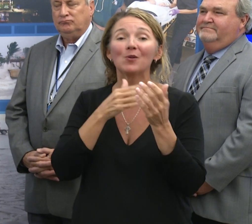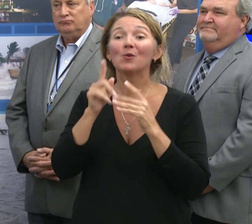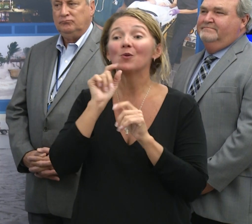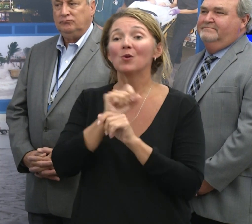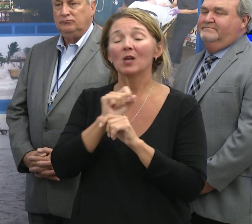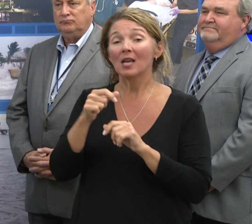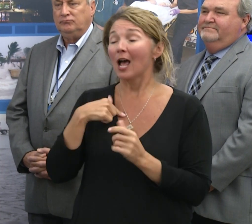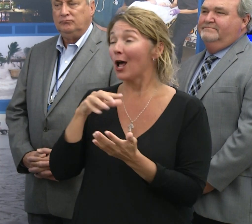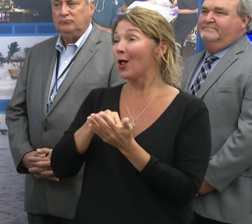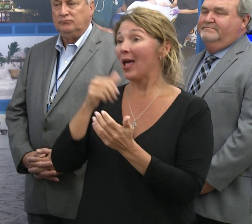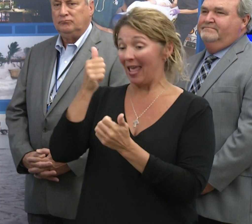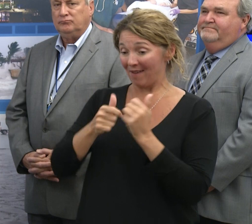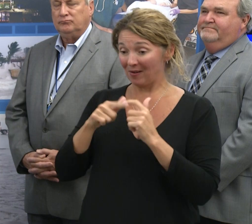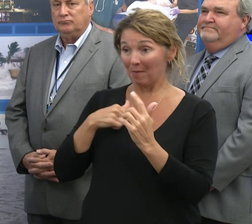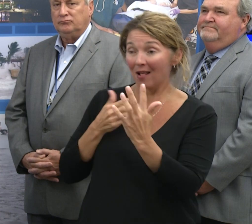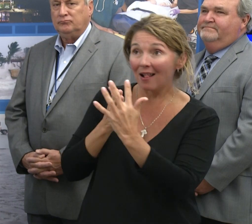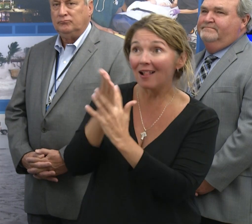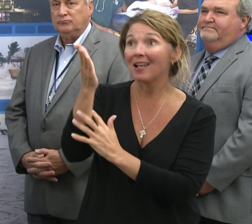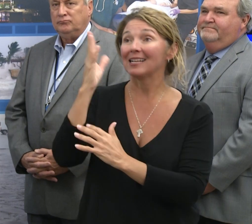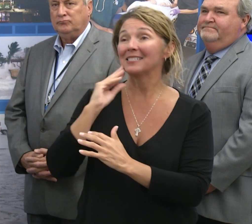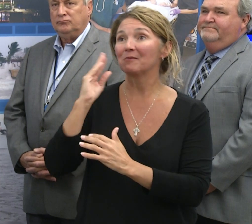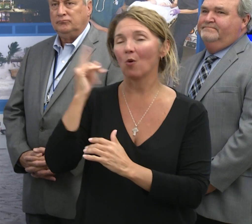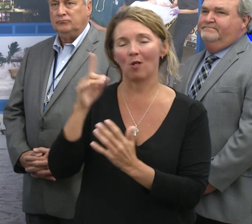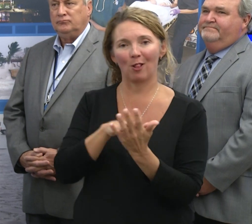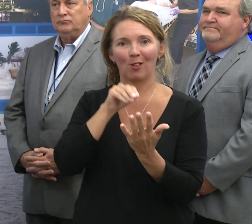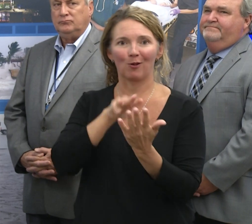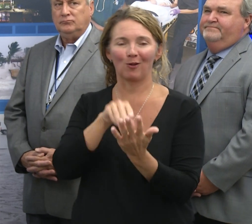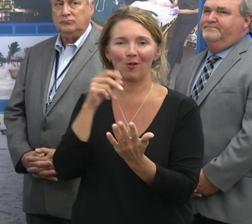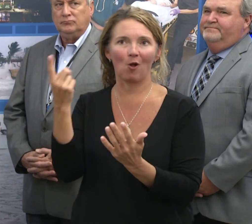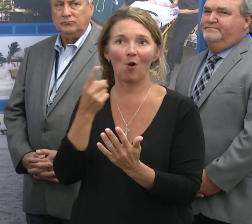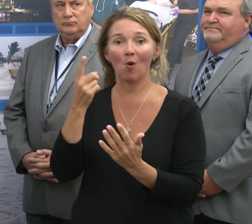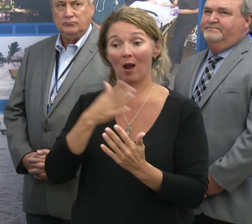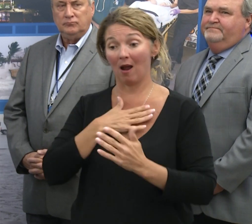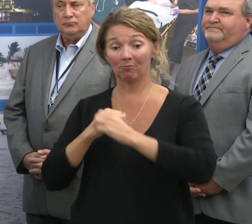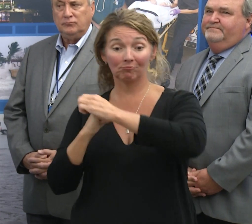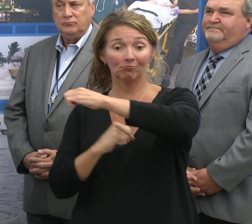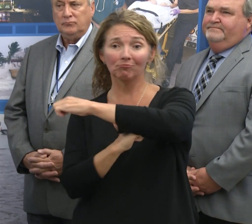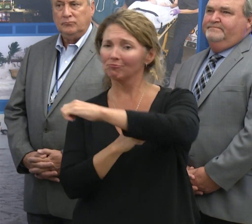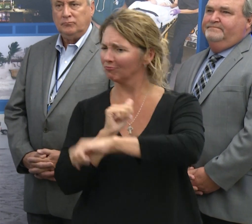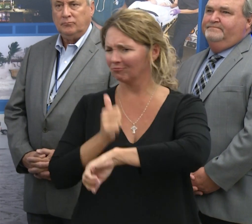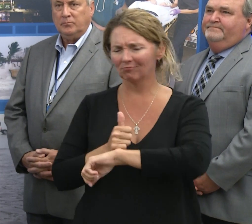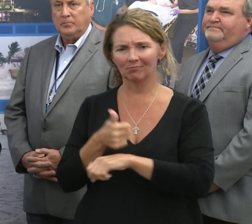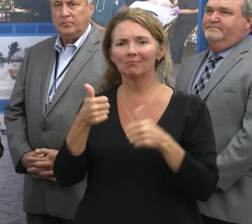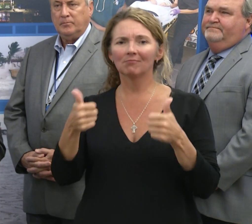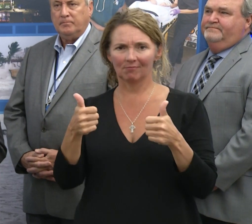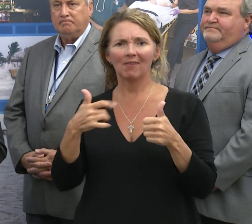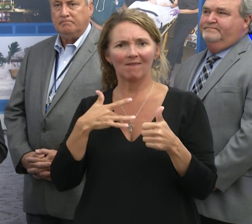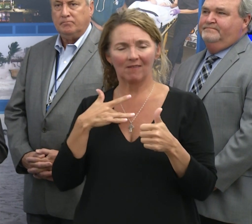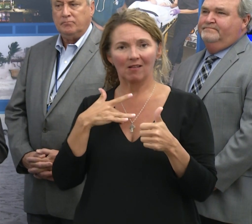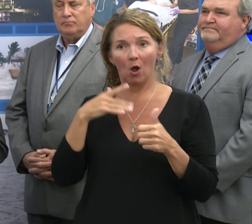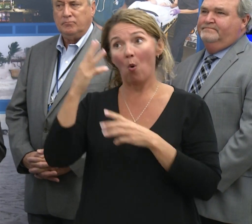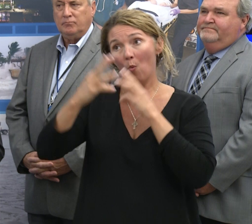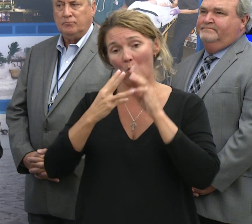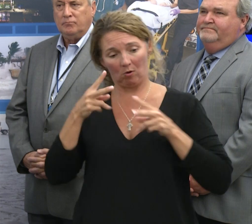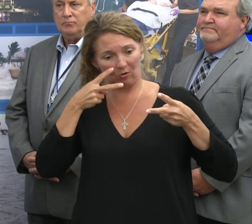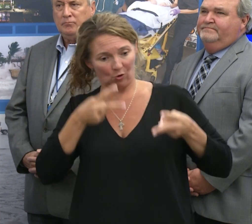Corey, we learn every time we go through one of these things. And I think the fundamentals of our plan are solid. I think the world saw that.